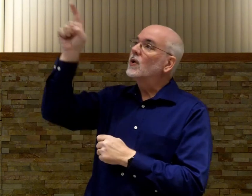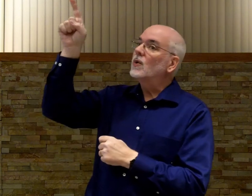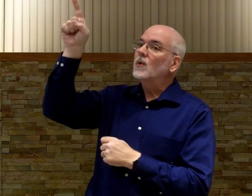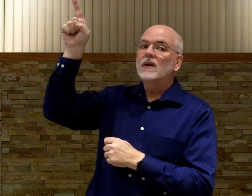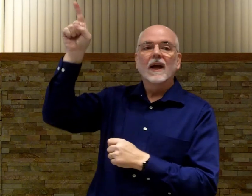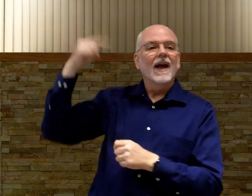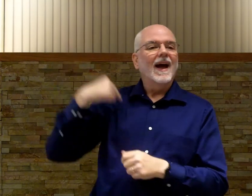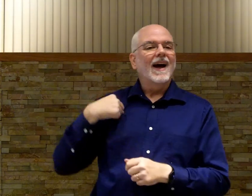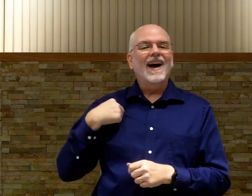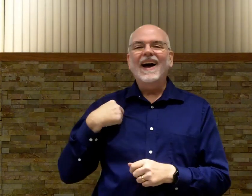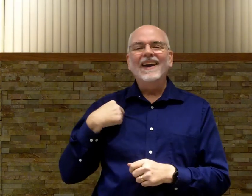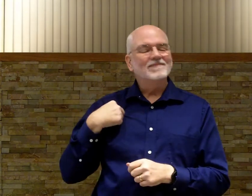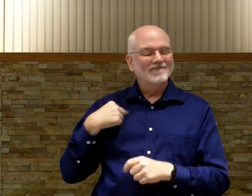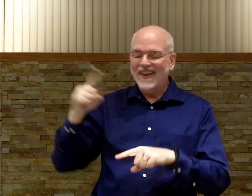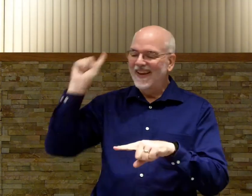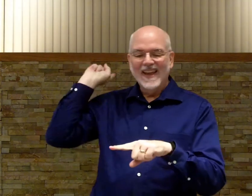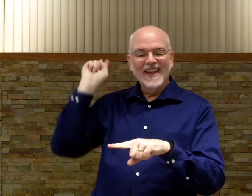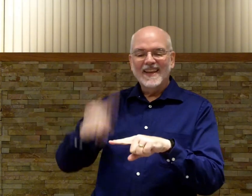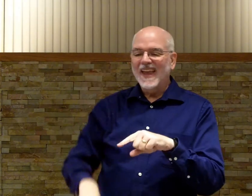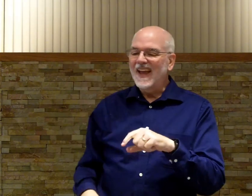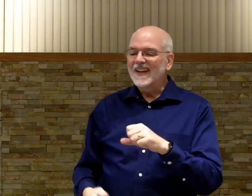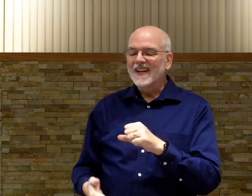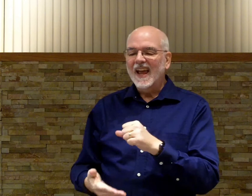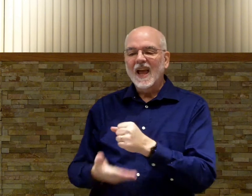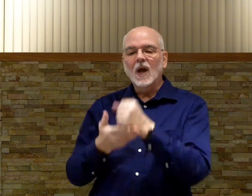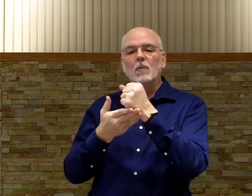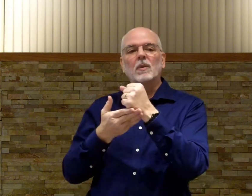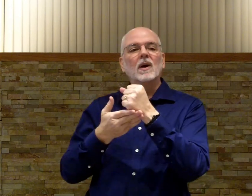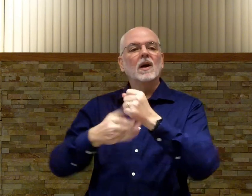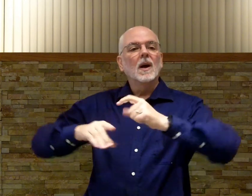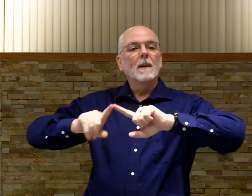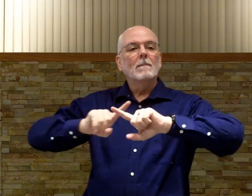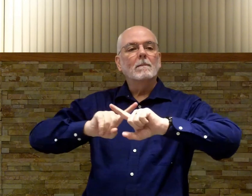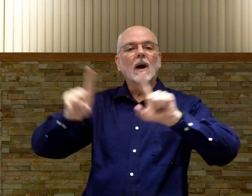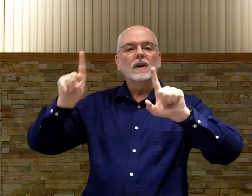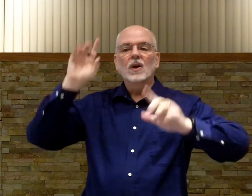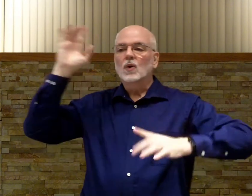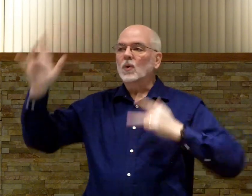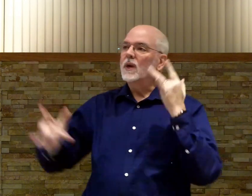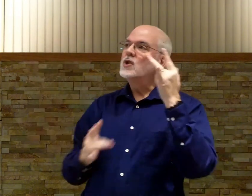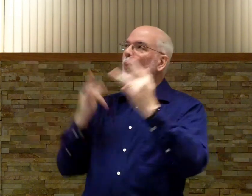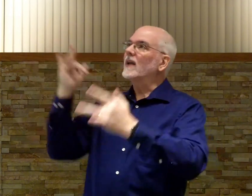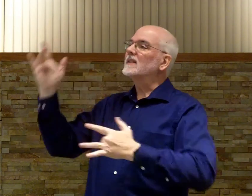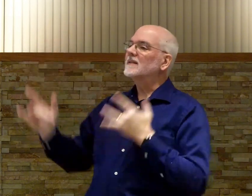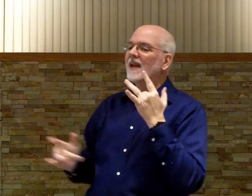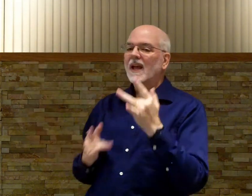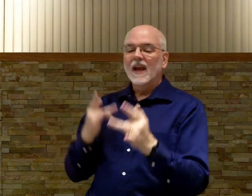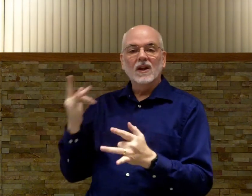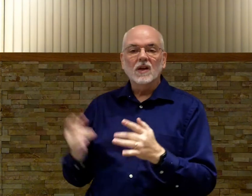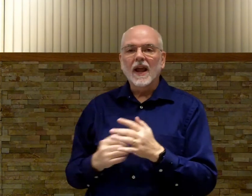You. I. Can't. Help. But. Rejoice. And there's an